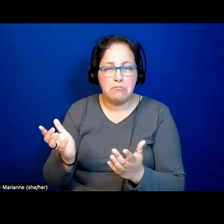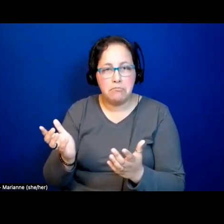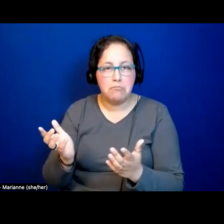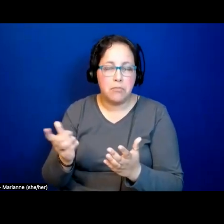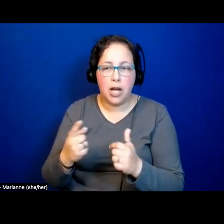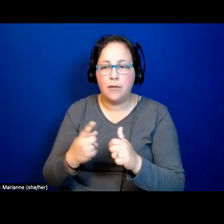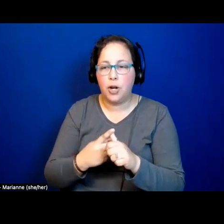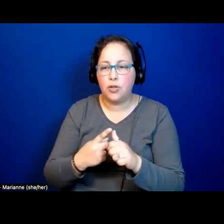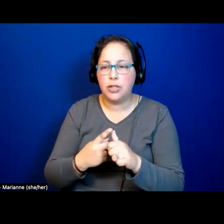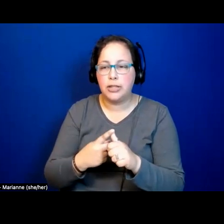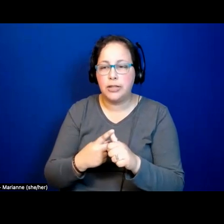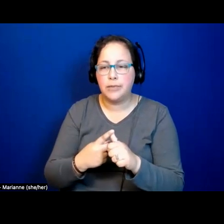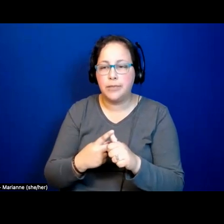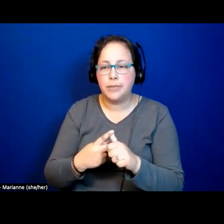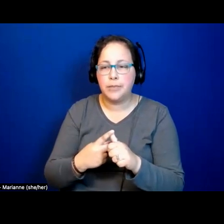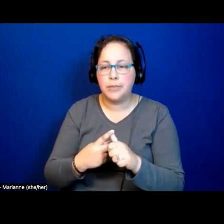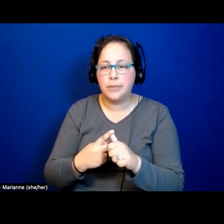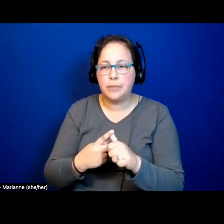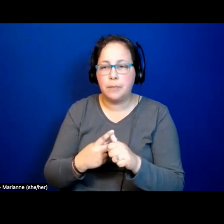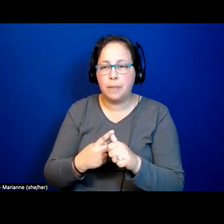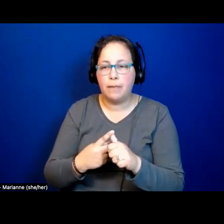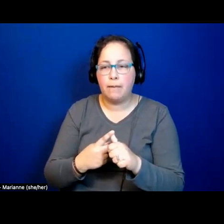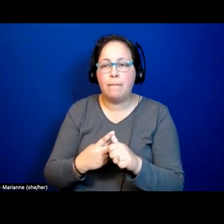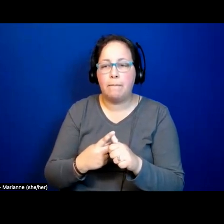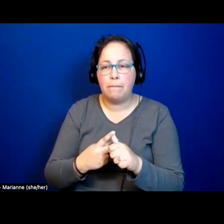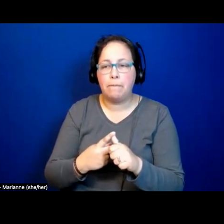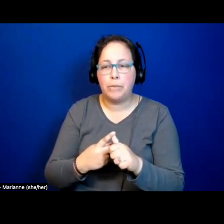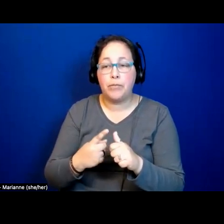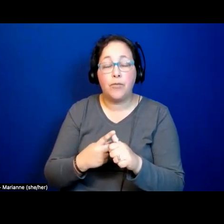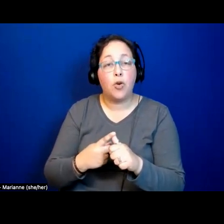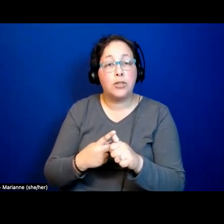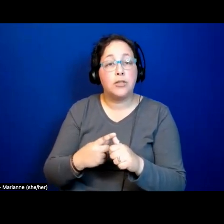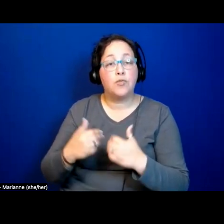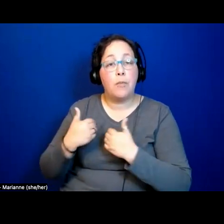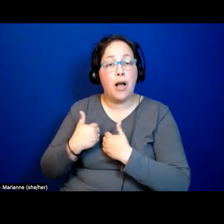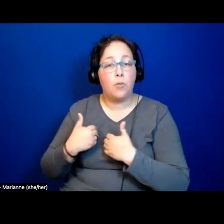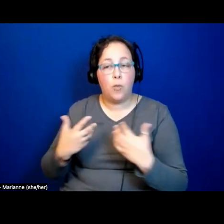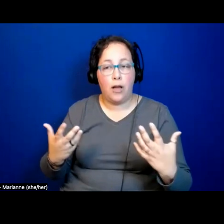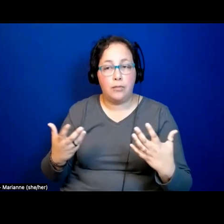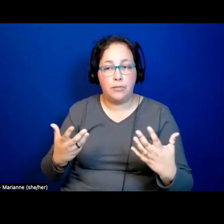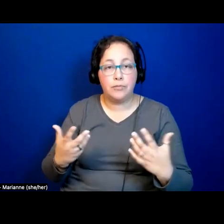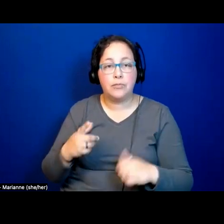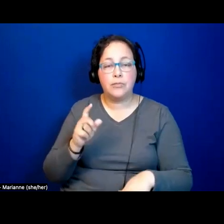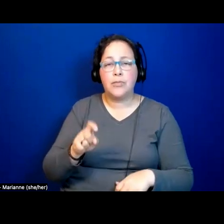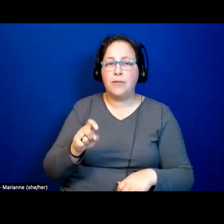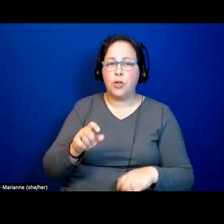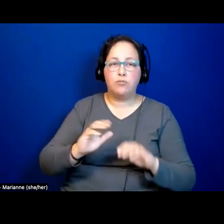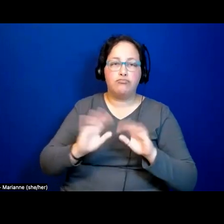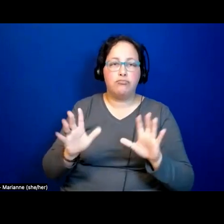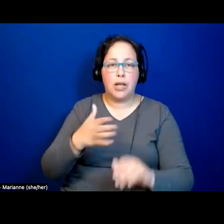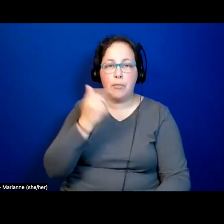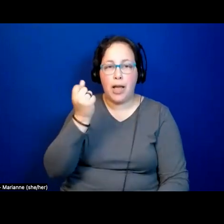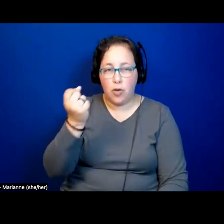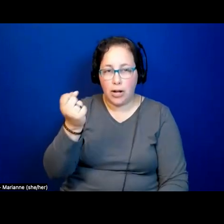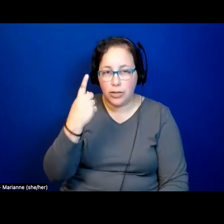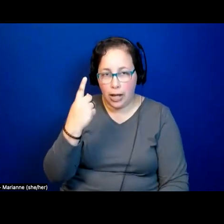it's, it's, it's, initial responsibility is simply to better understand and